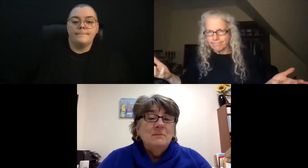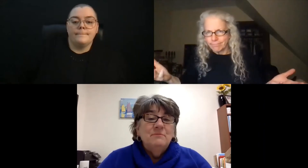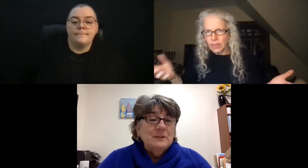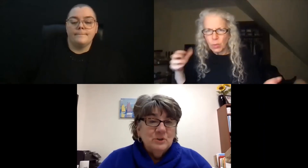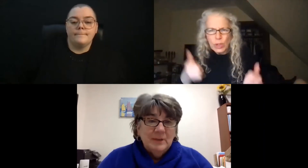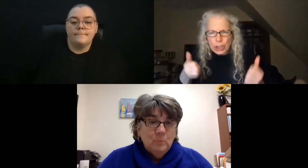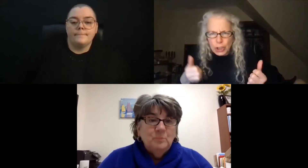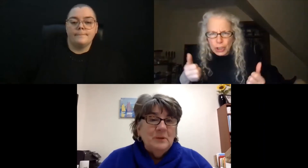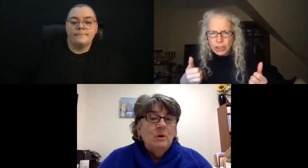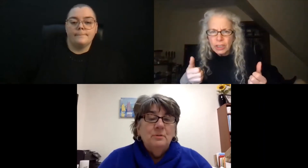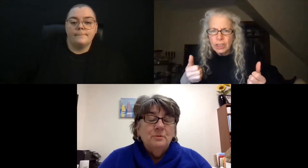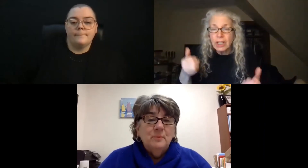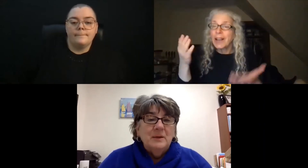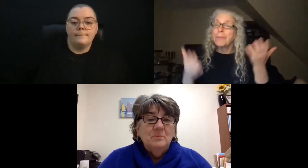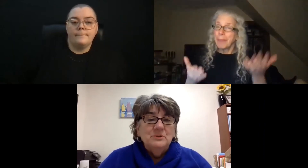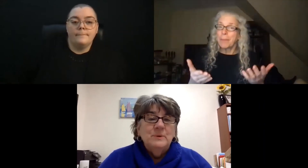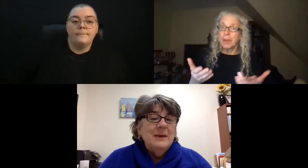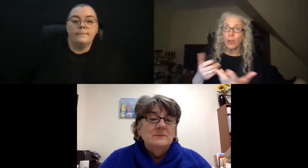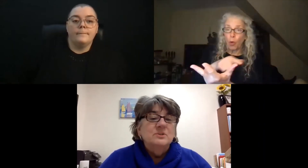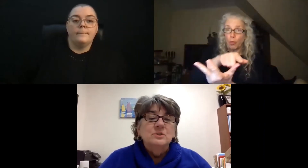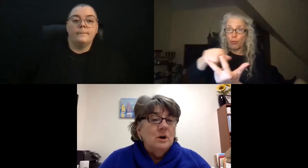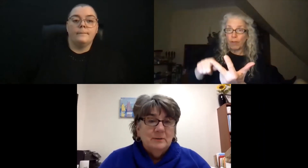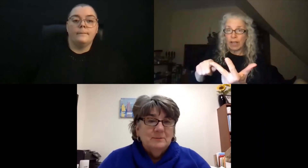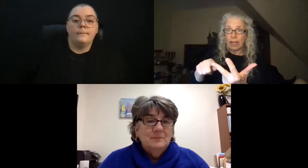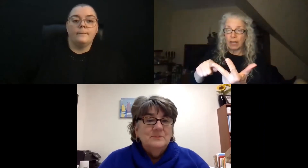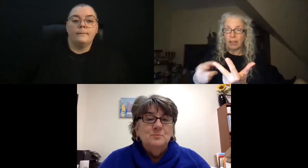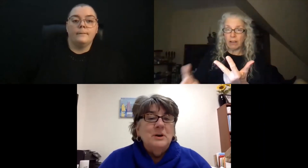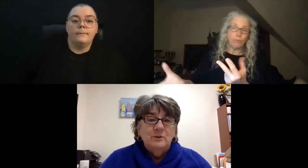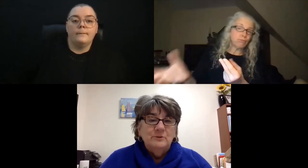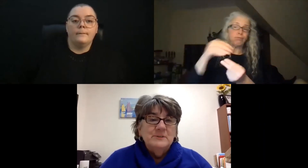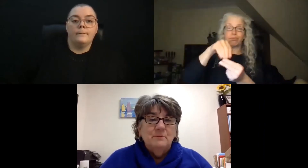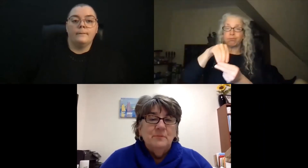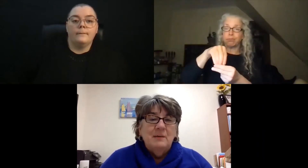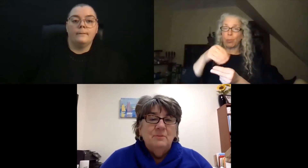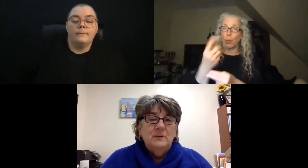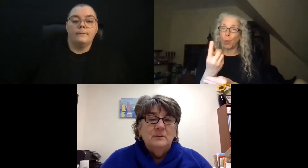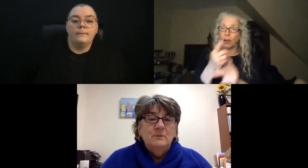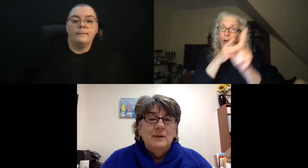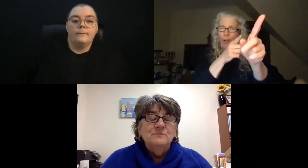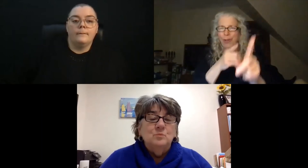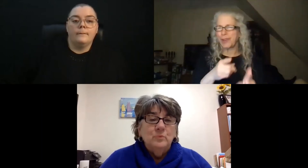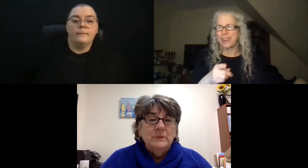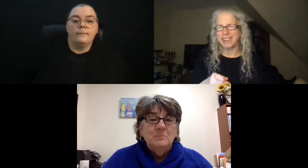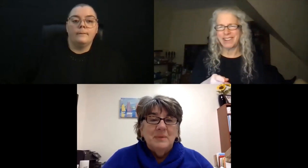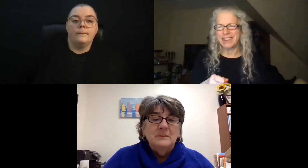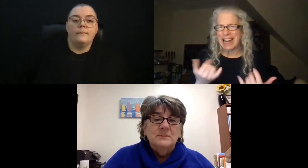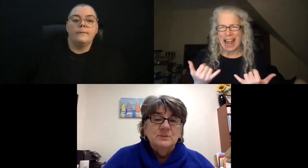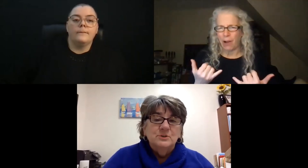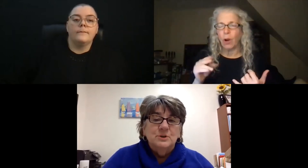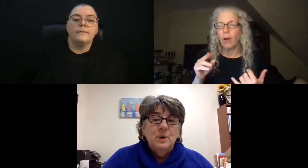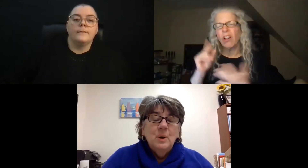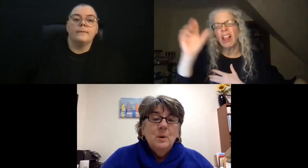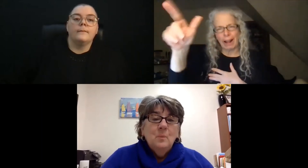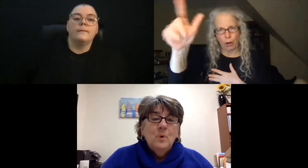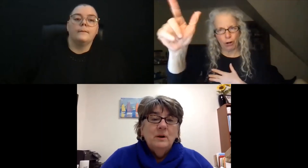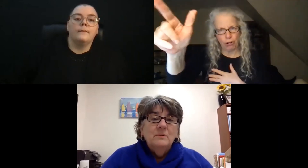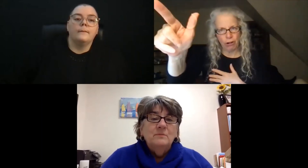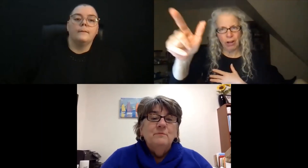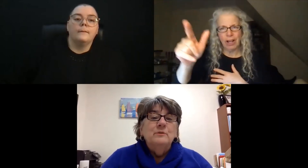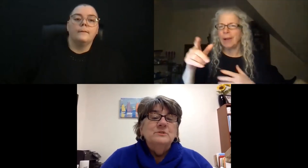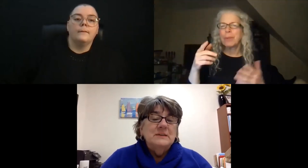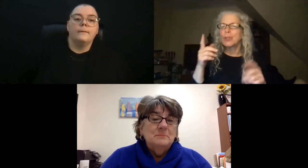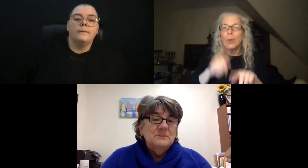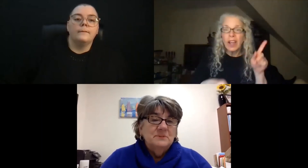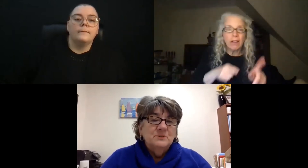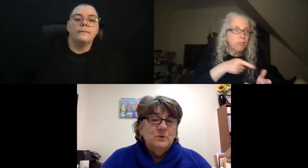Maybe eventually it would be all three, but you can't start spreading yourself that thin. You'd have to really make a decision what are